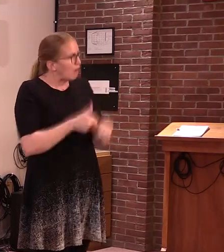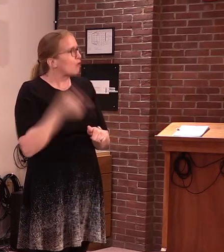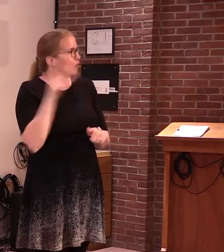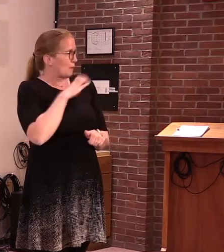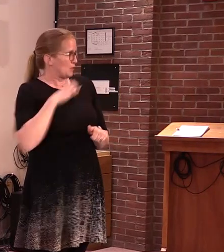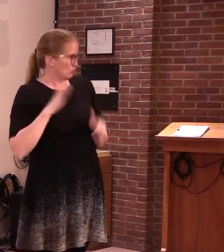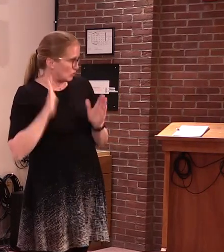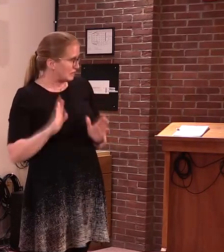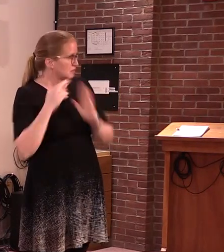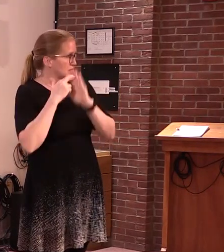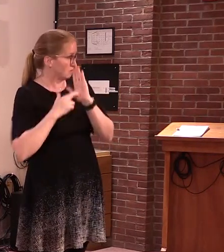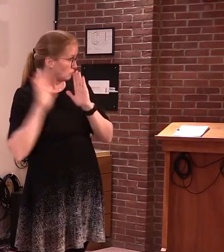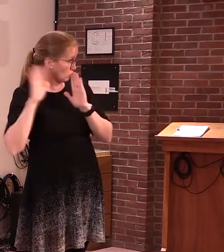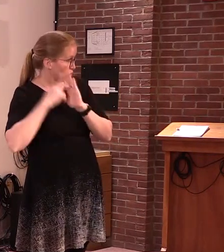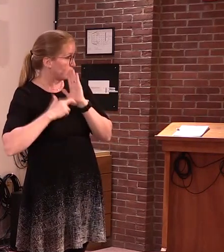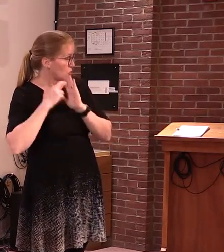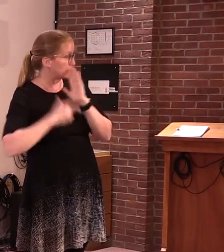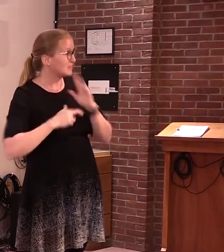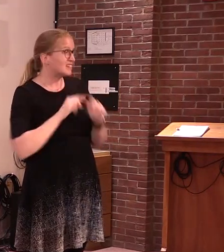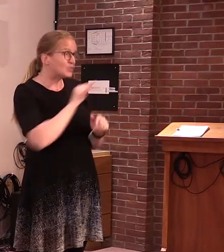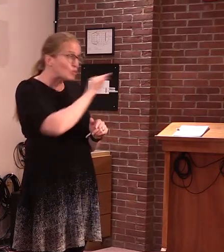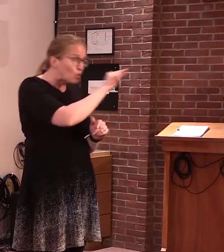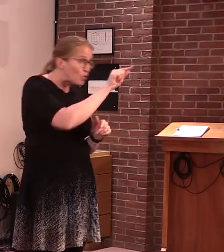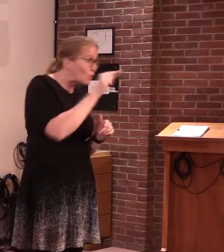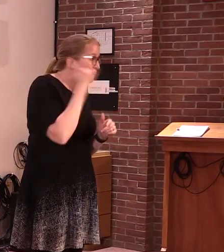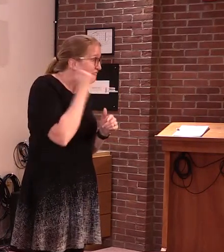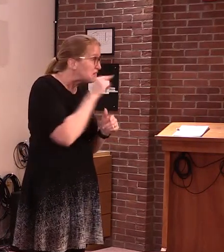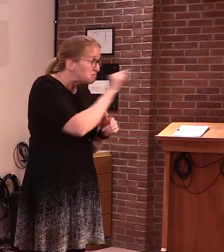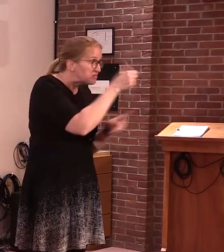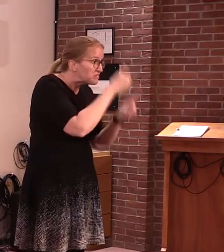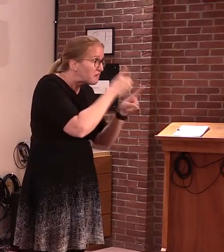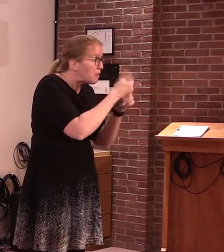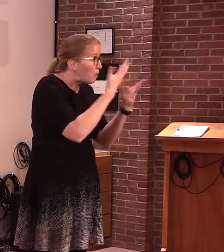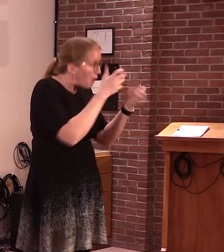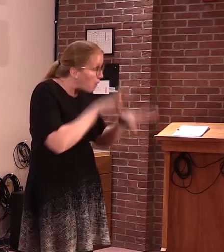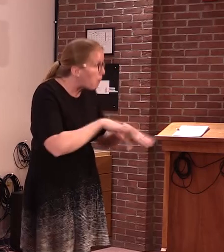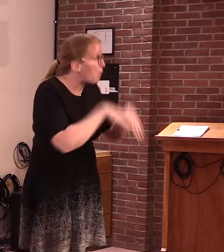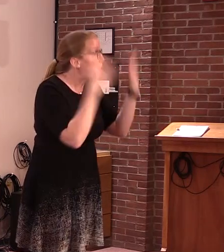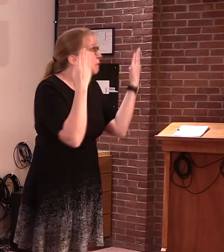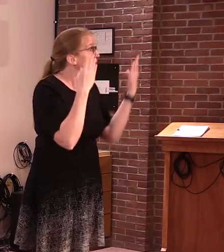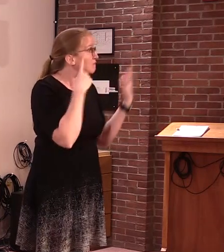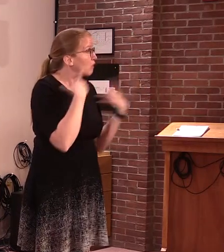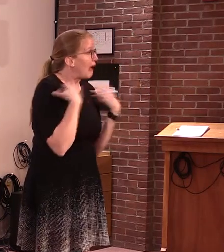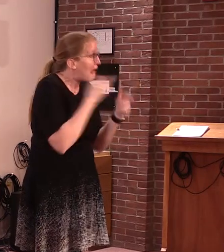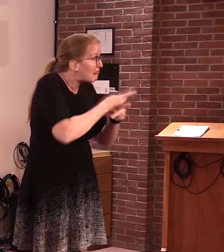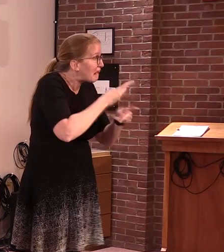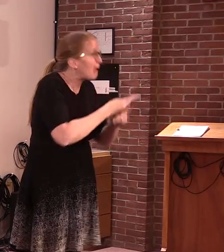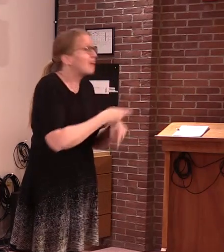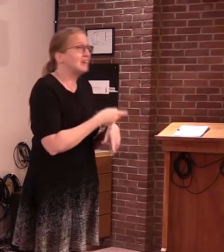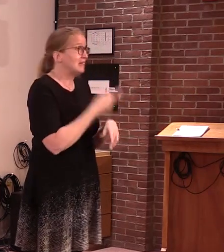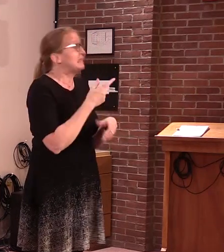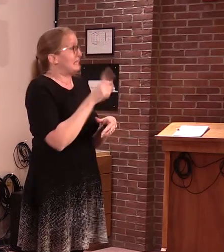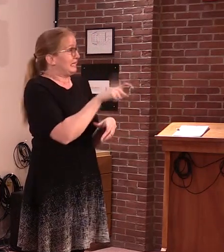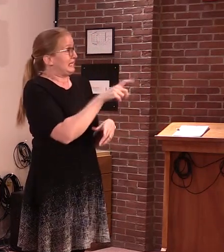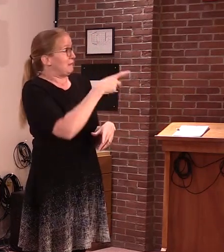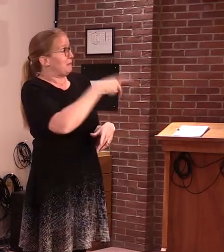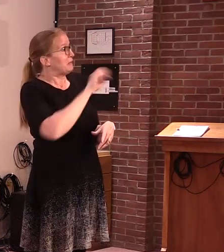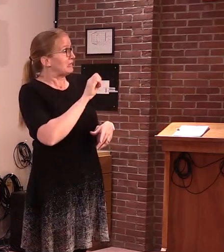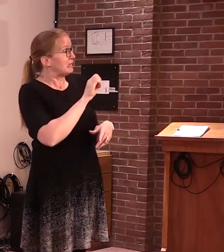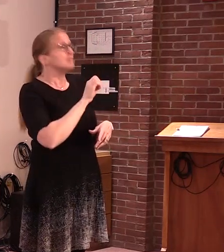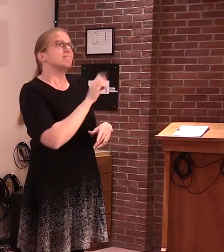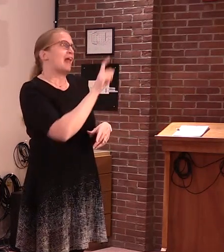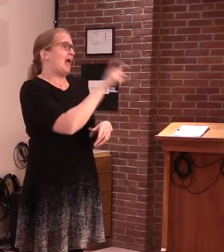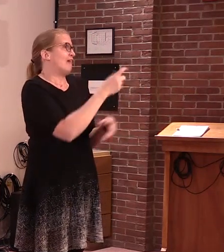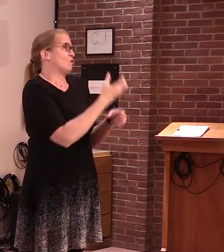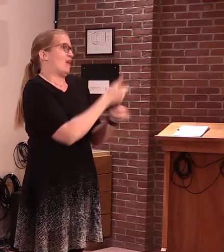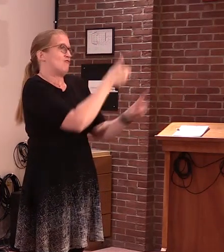providers must obtain the necessary PPE through their own sources and suppliers.